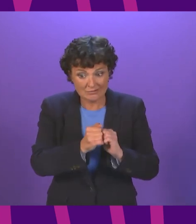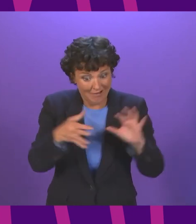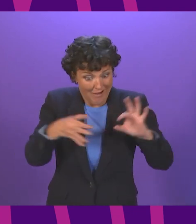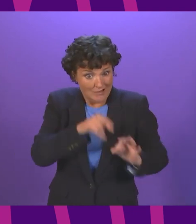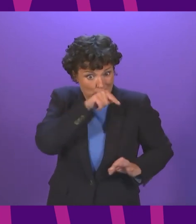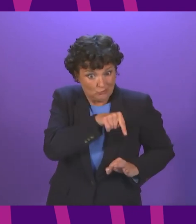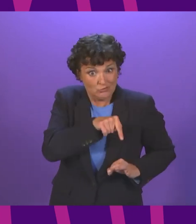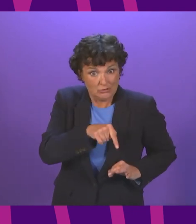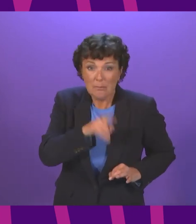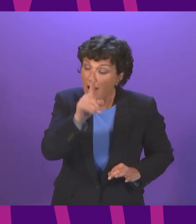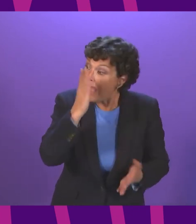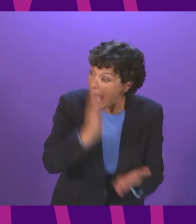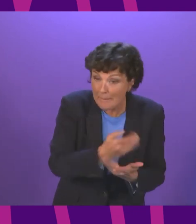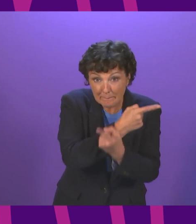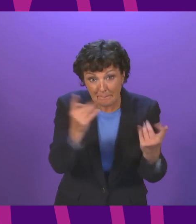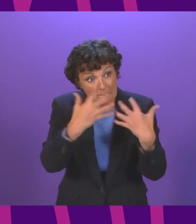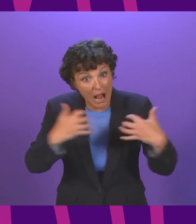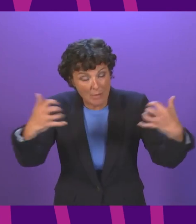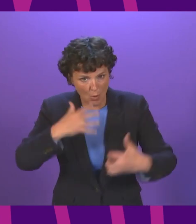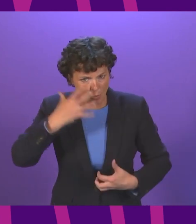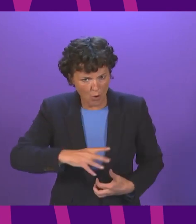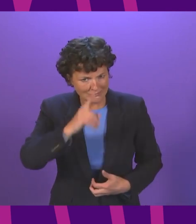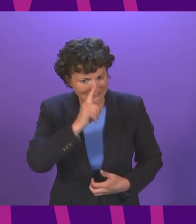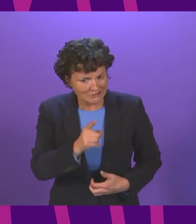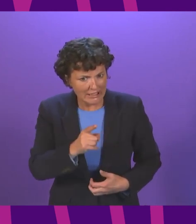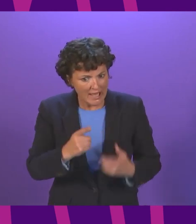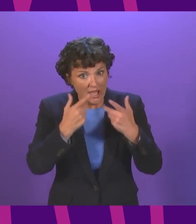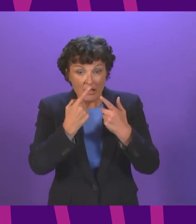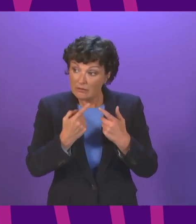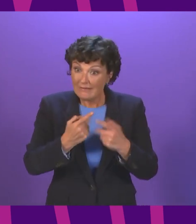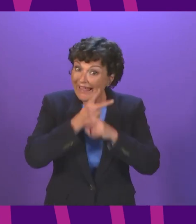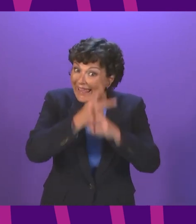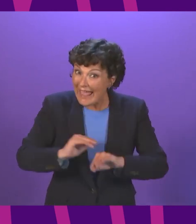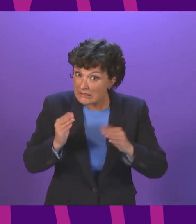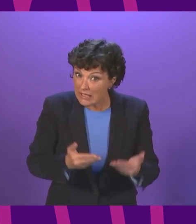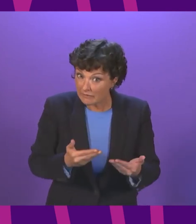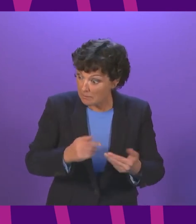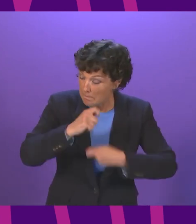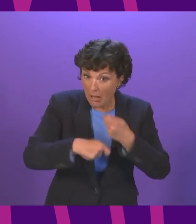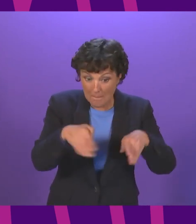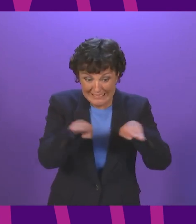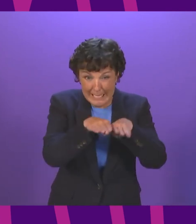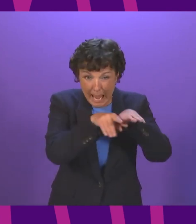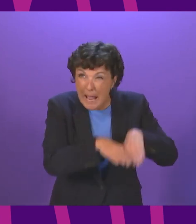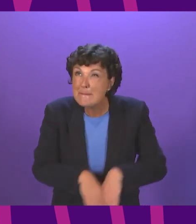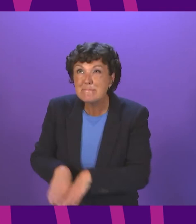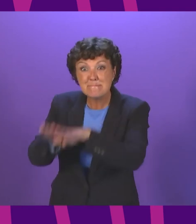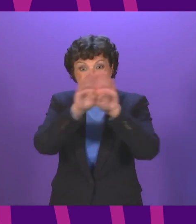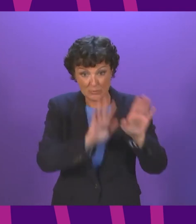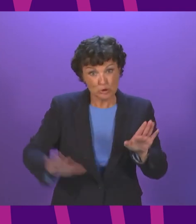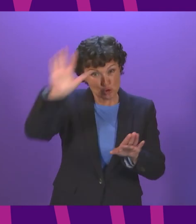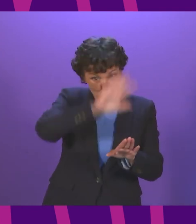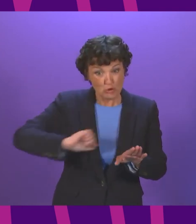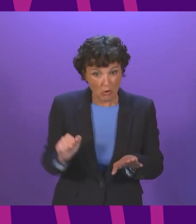Parliament wishes to see progress on consistency of care services around the country, Parliament has to be prepared to will the means